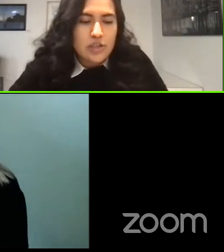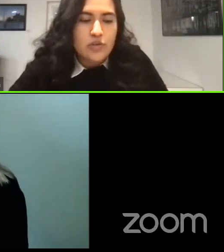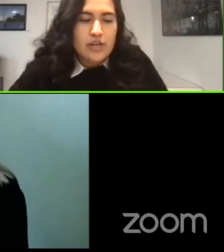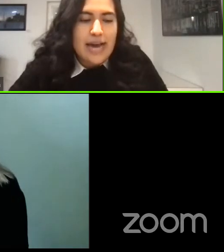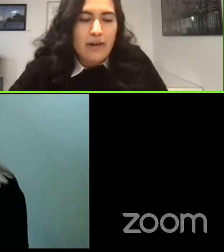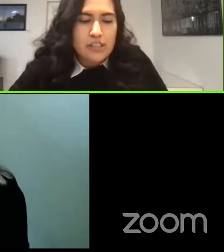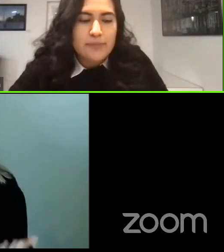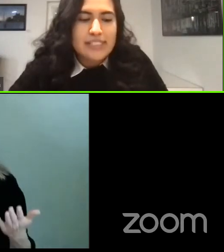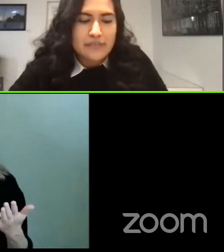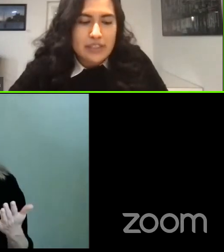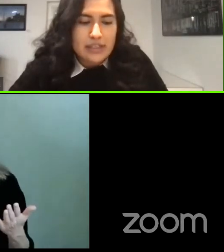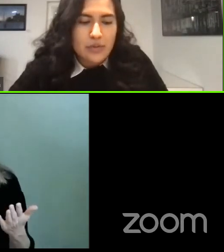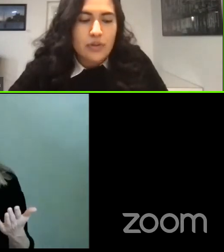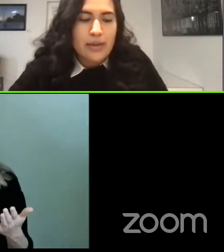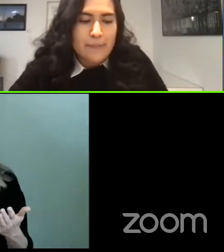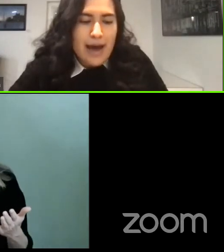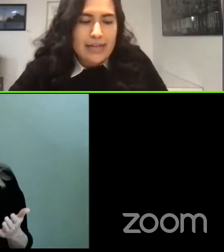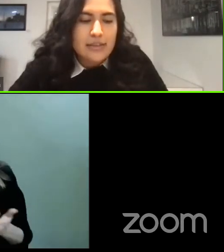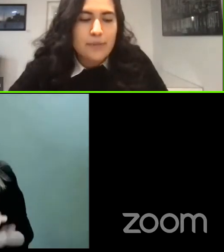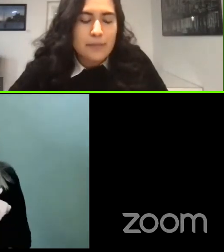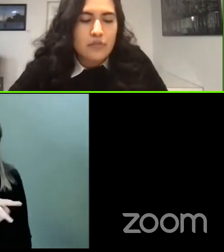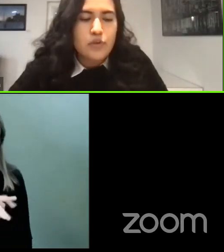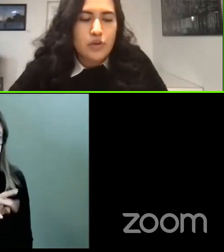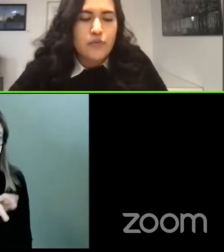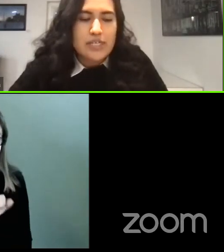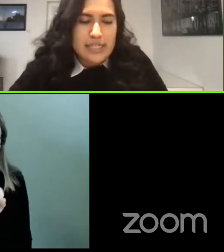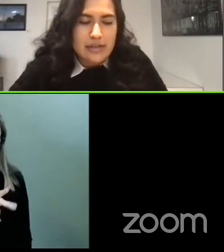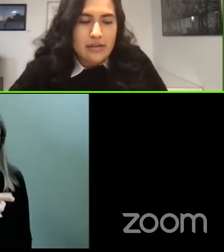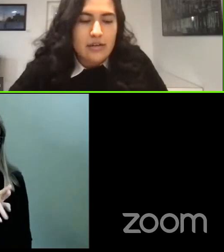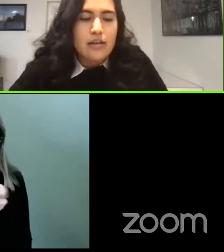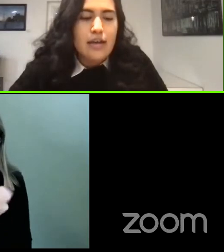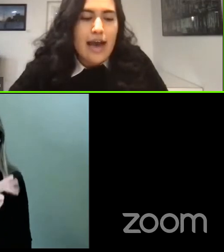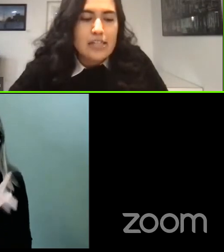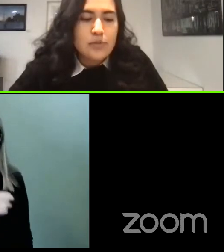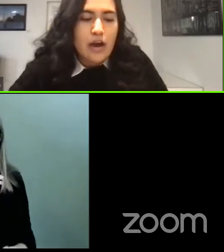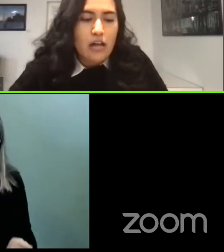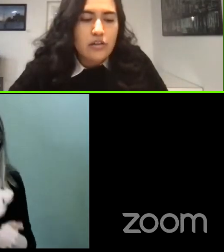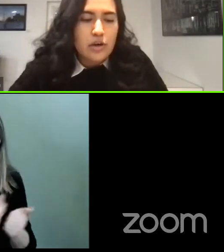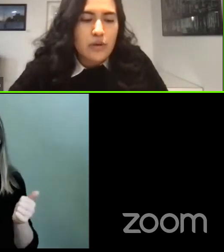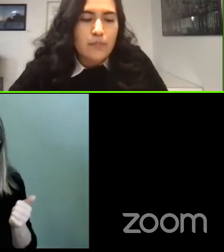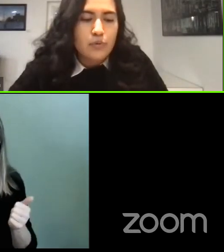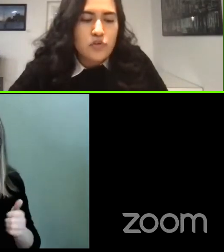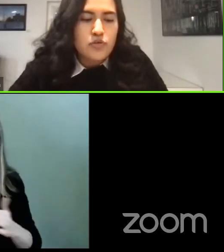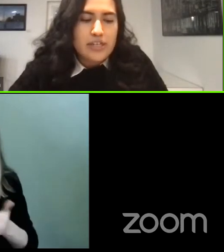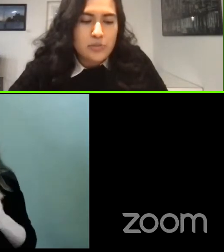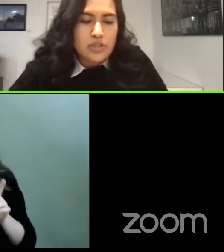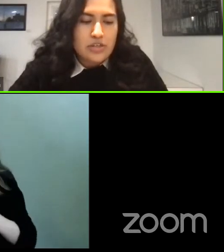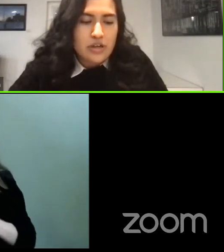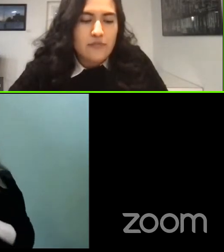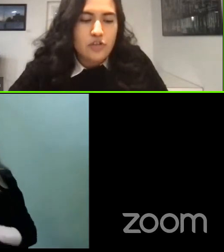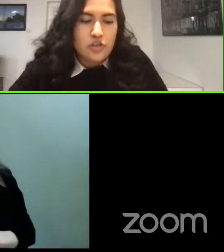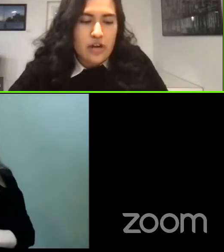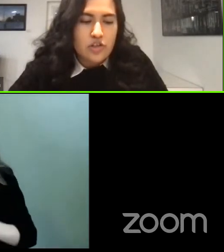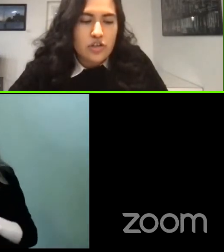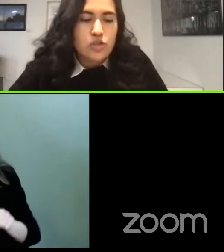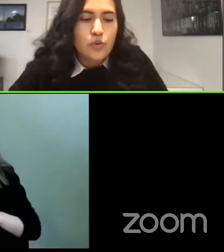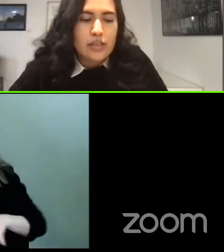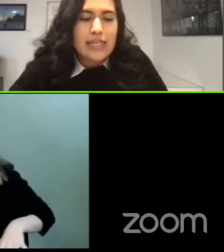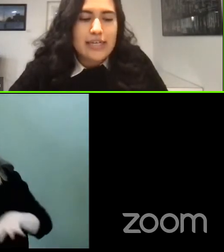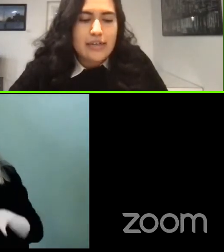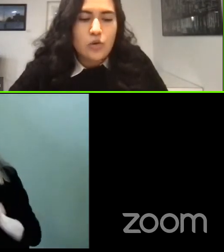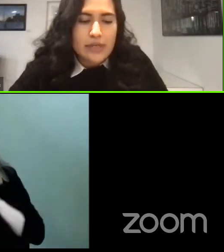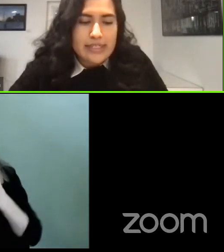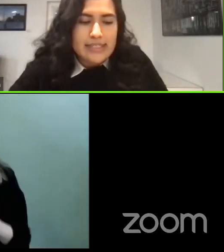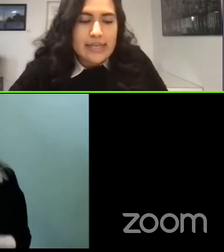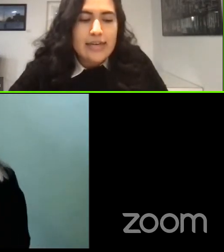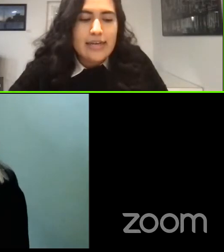-Cortez to address how specifically it will impact the people of New York 14. As we all know, improved transportation infrastructure is